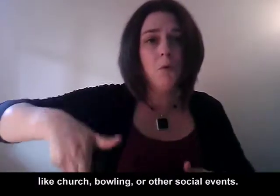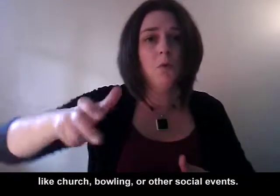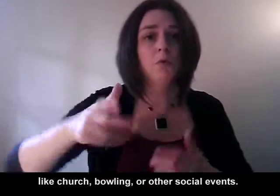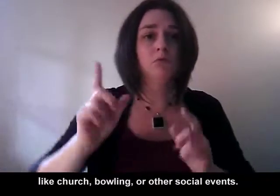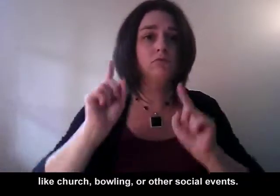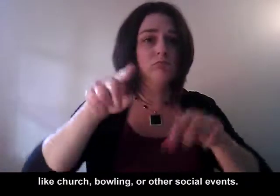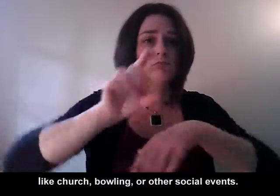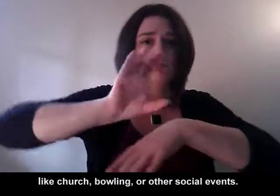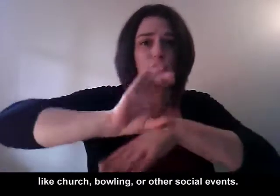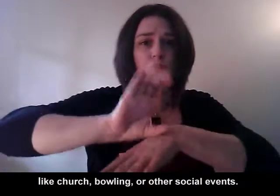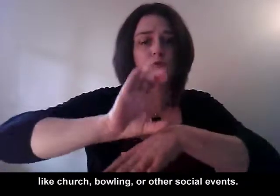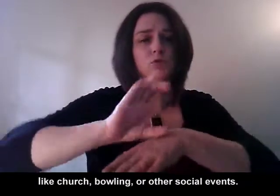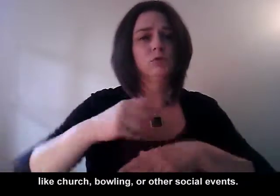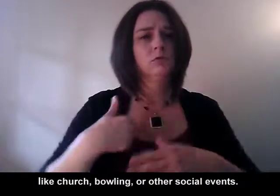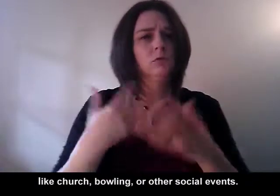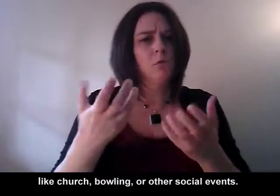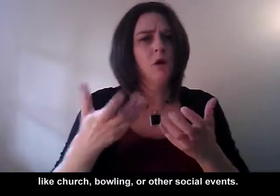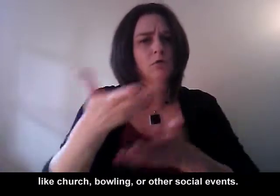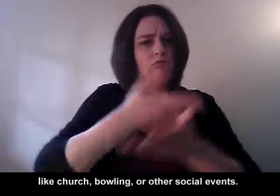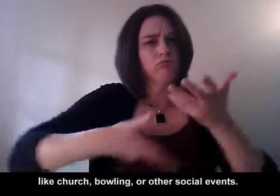church, bowling, or other social events.